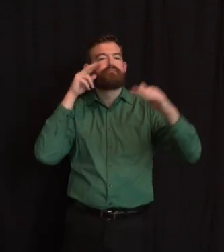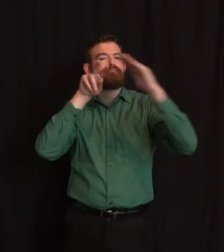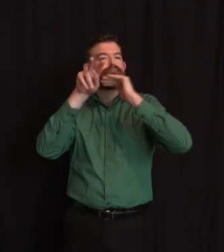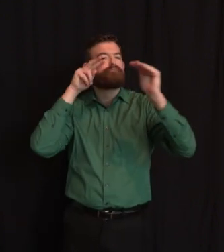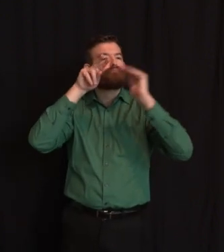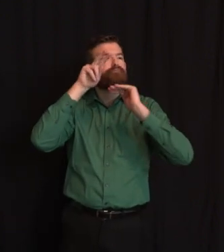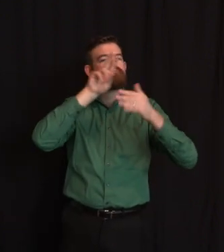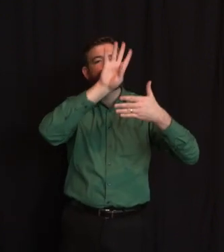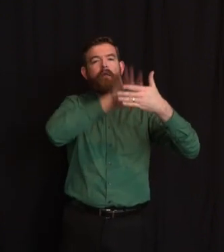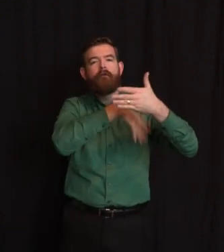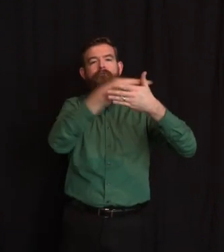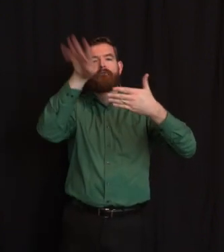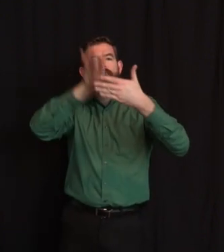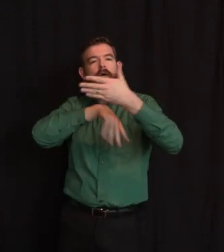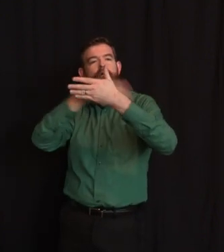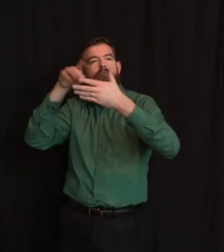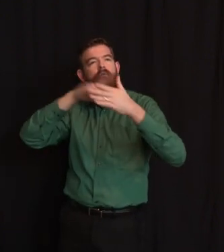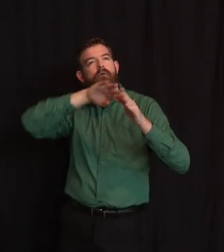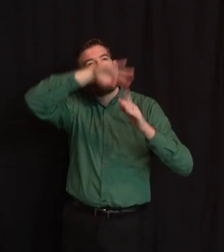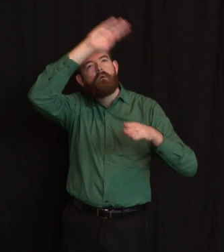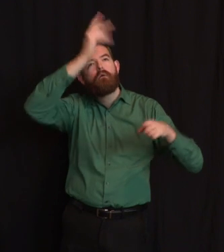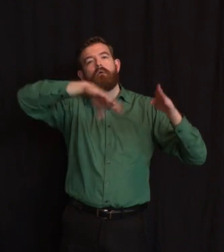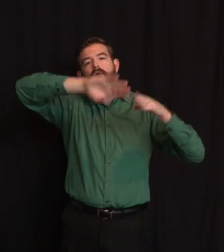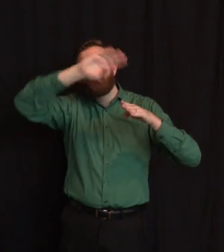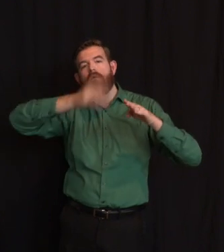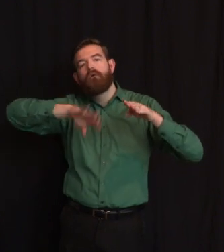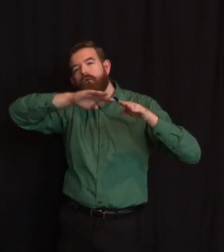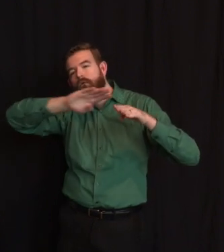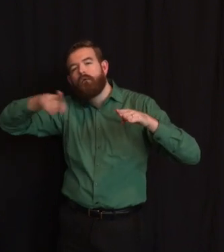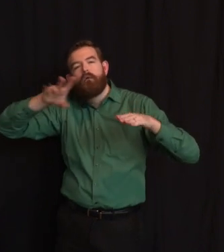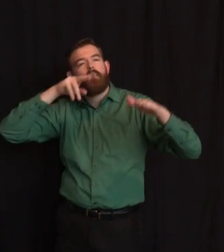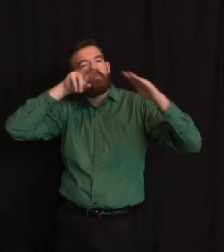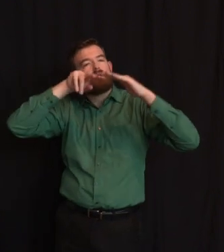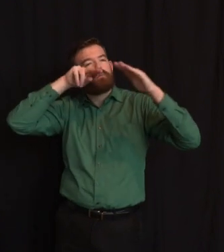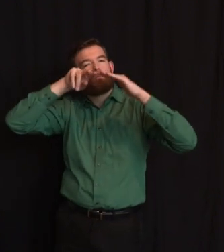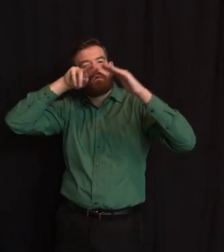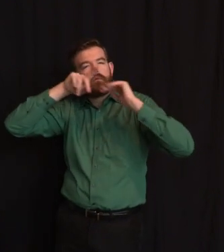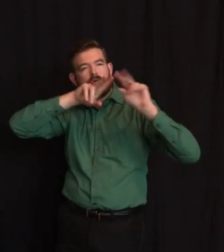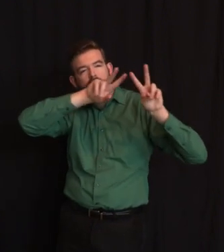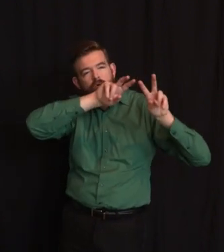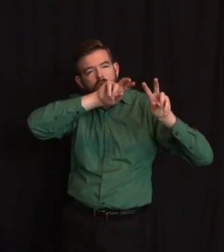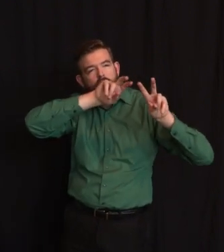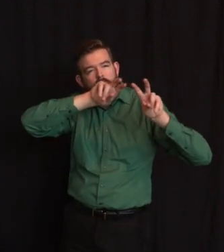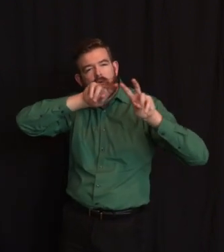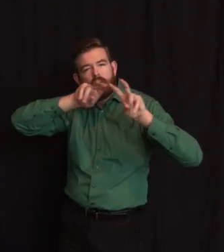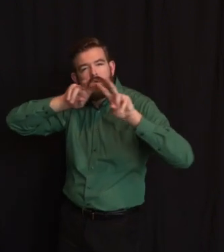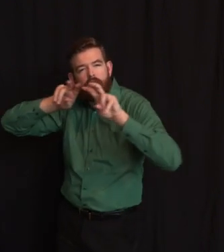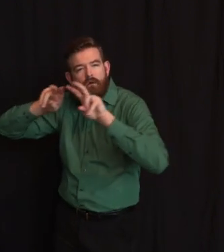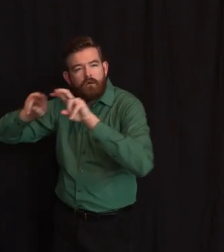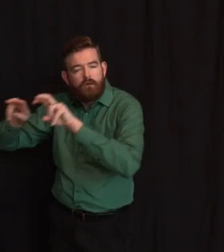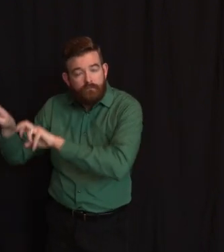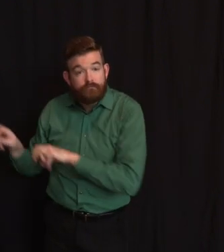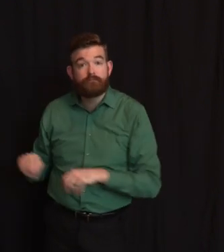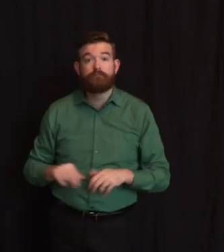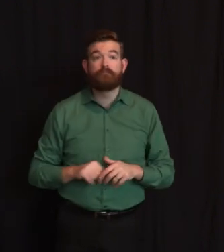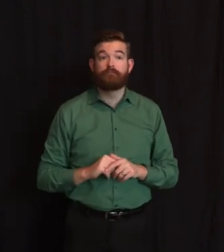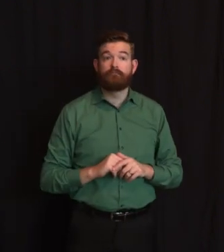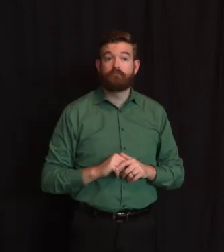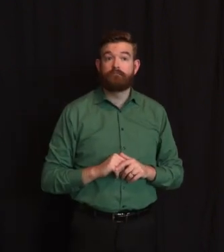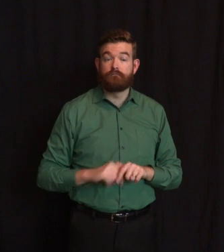remember that while we're talking about really good progress and signs of really good daylight – I think it's fair to say